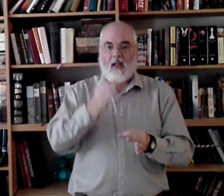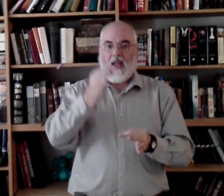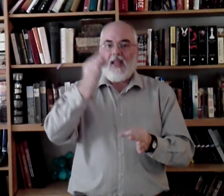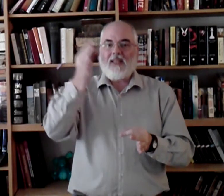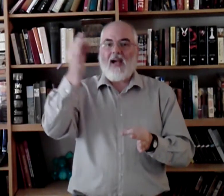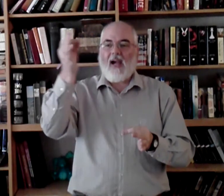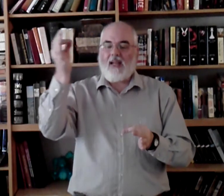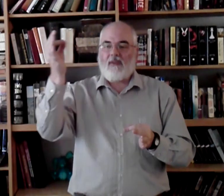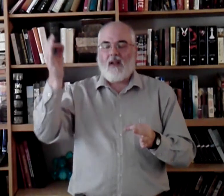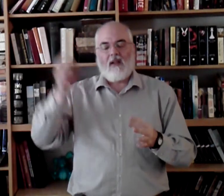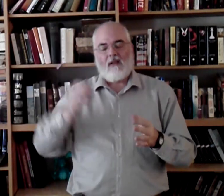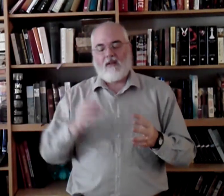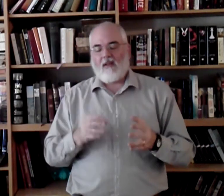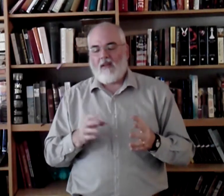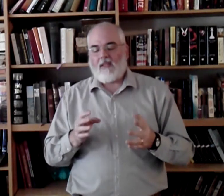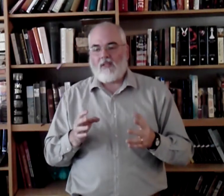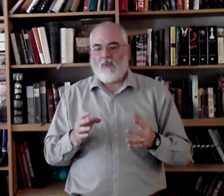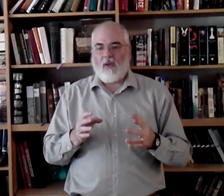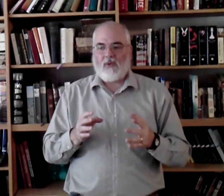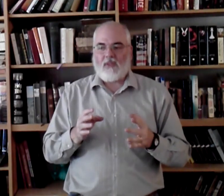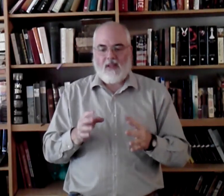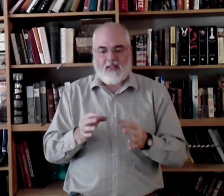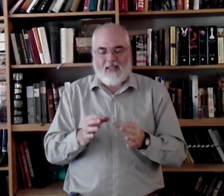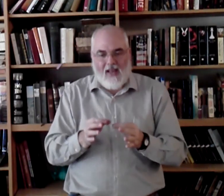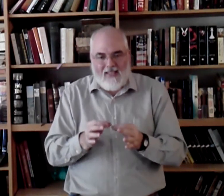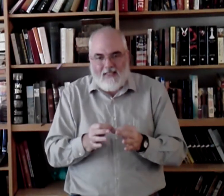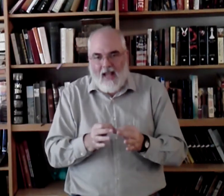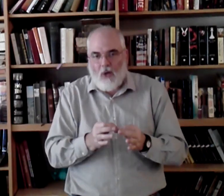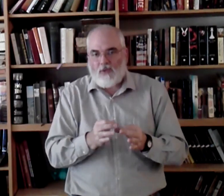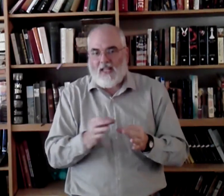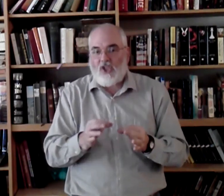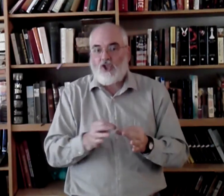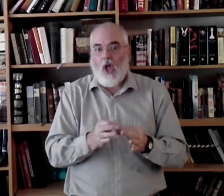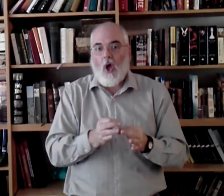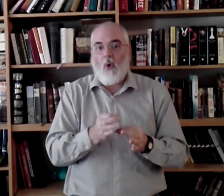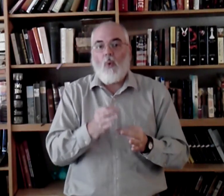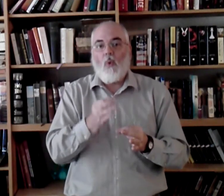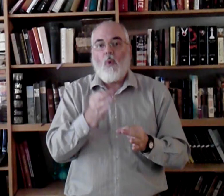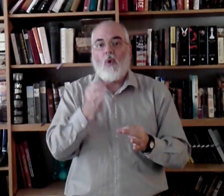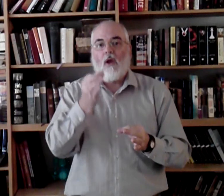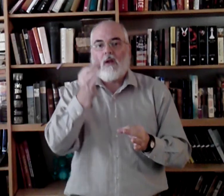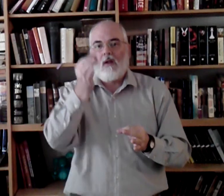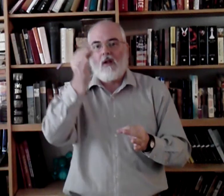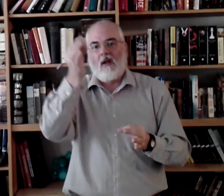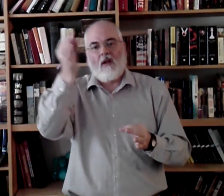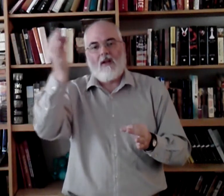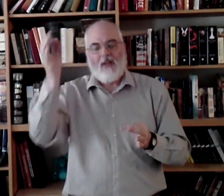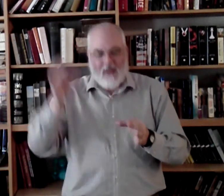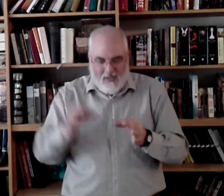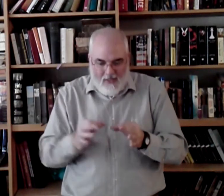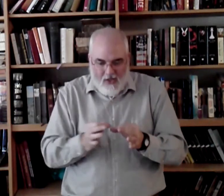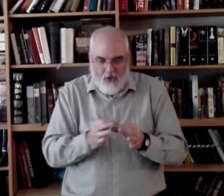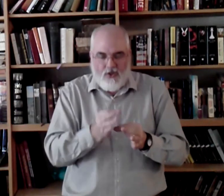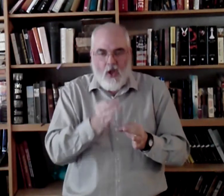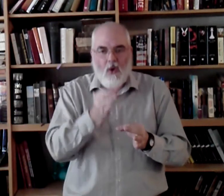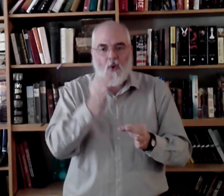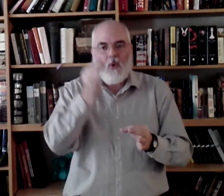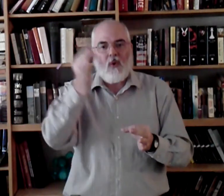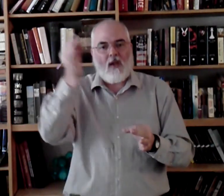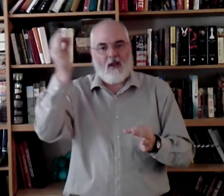It's kind of, this is one of those things that kind of sounds like so. Oh, looks like you're so-ing